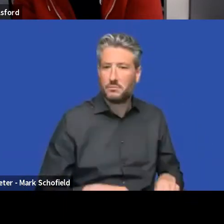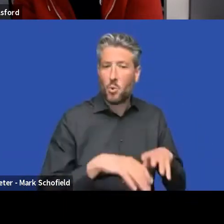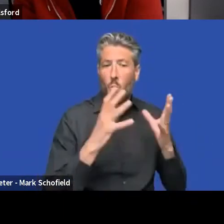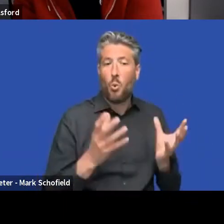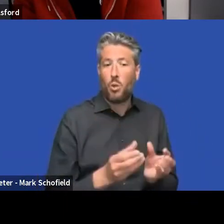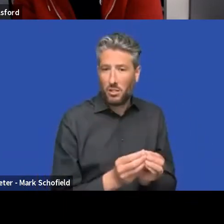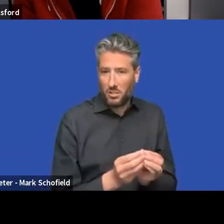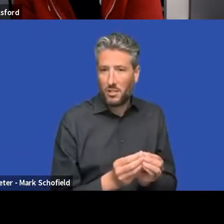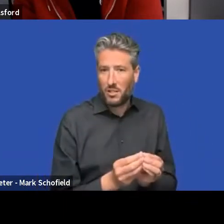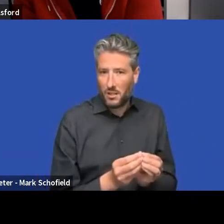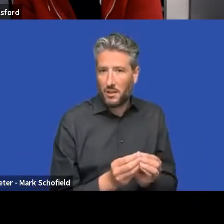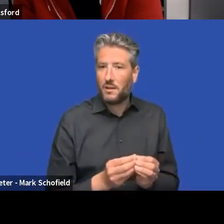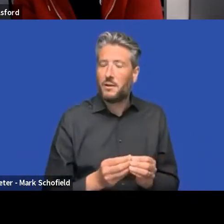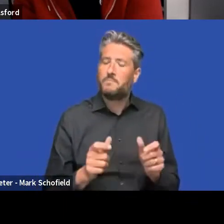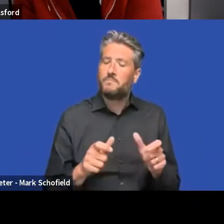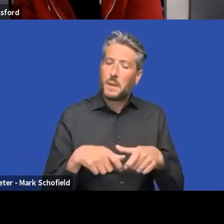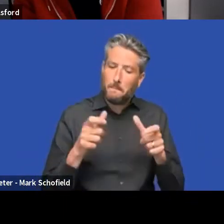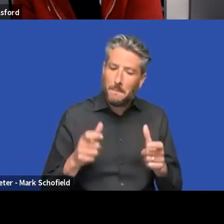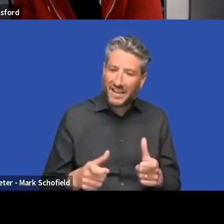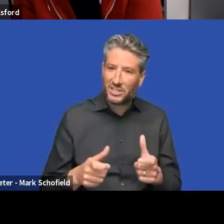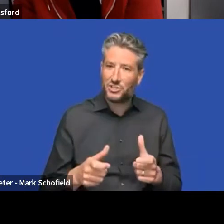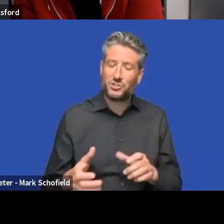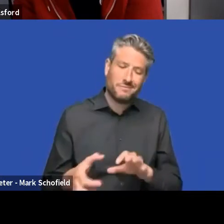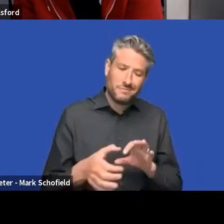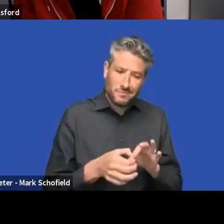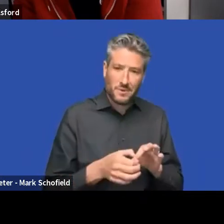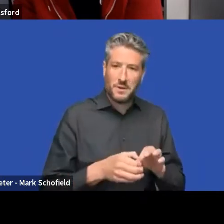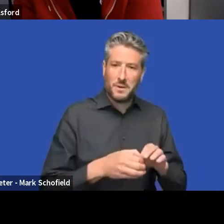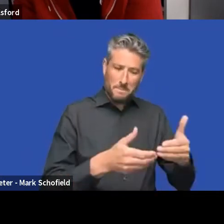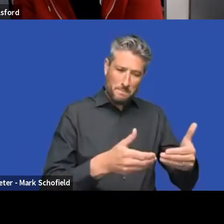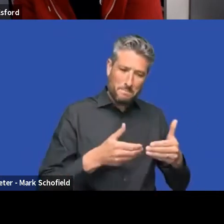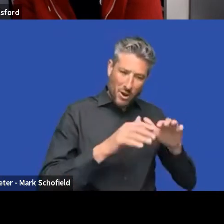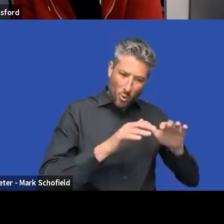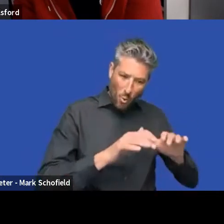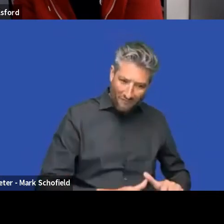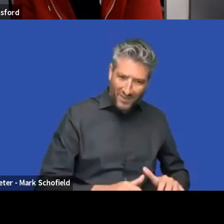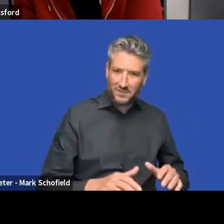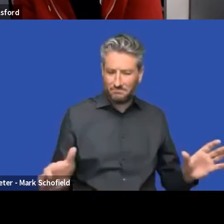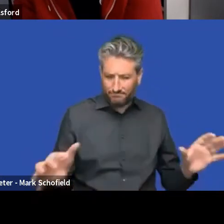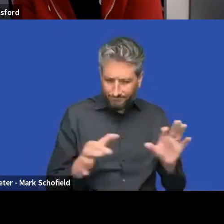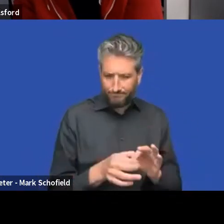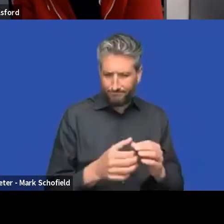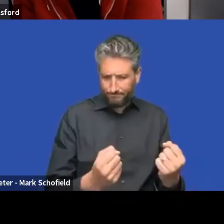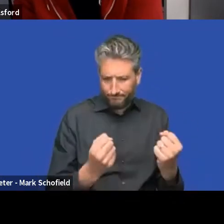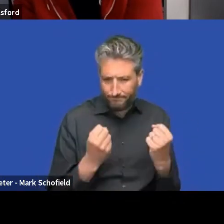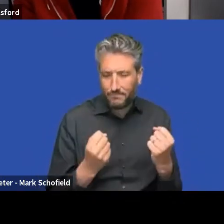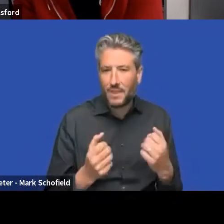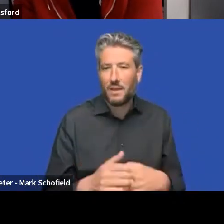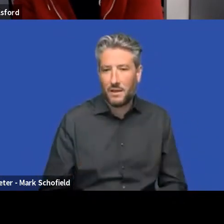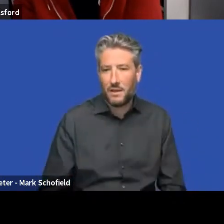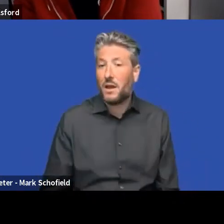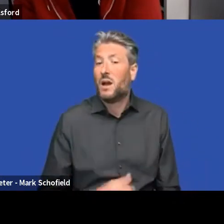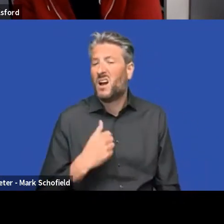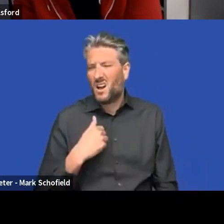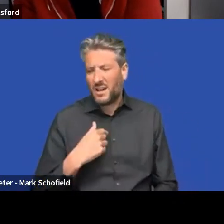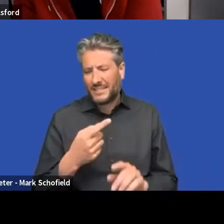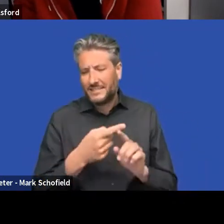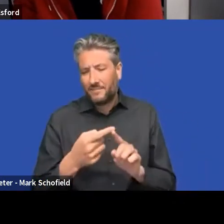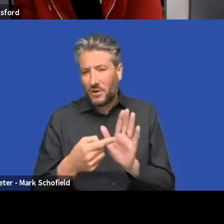UI library, it's also going to affect packages and everything. And I mean, in our examples and in the UI library, we've been